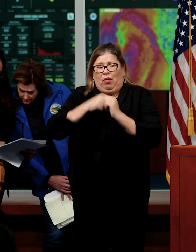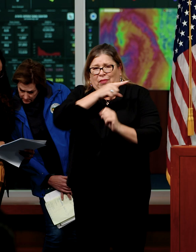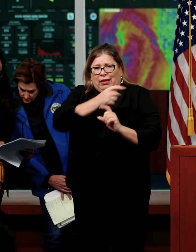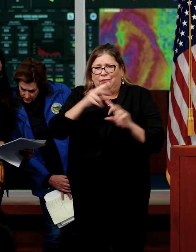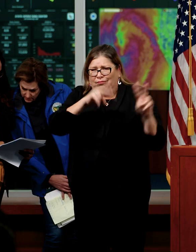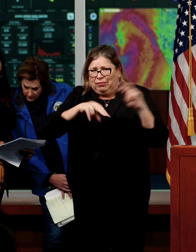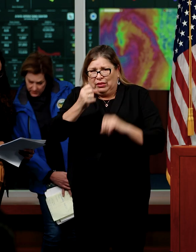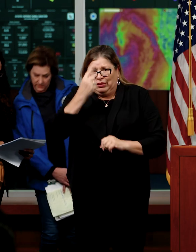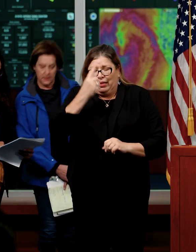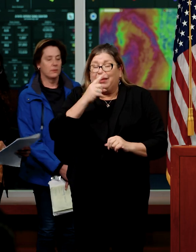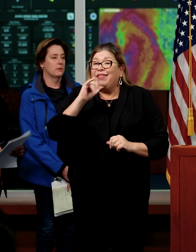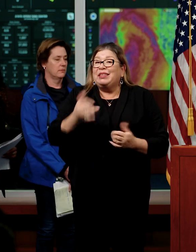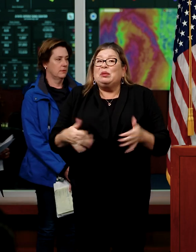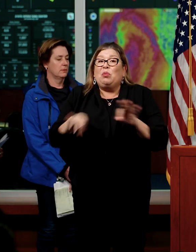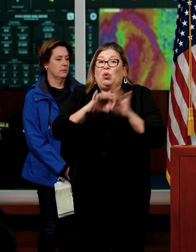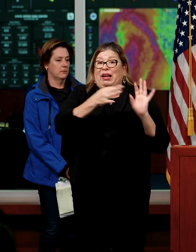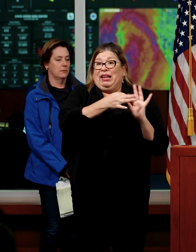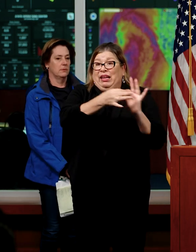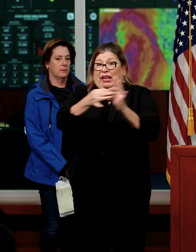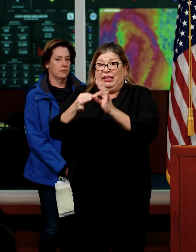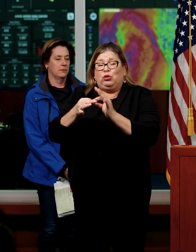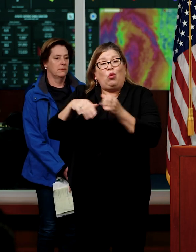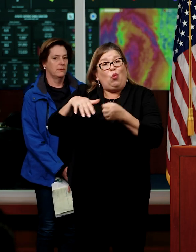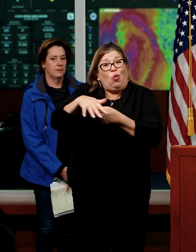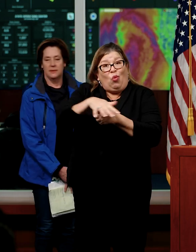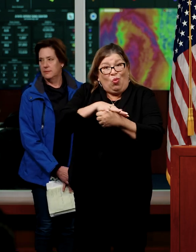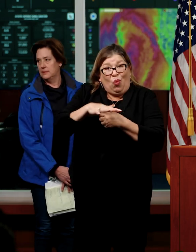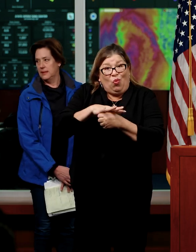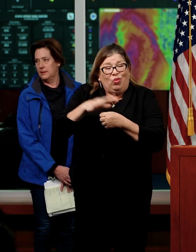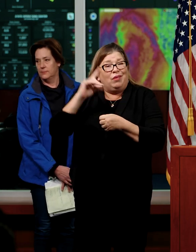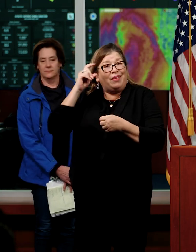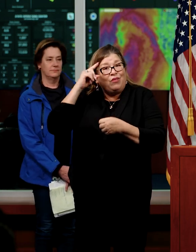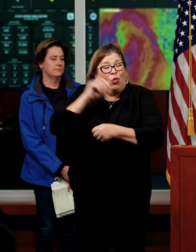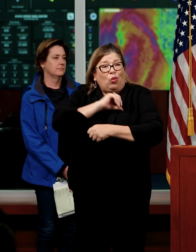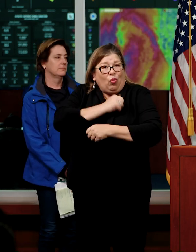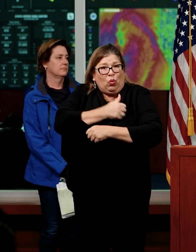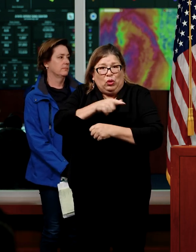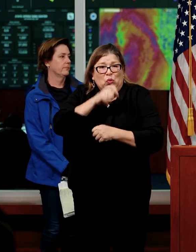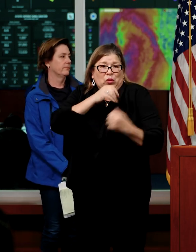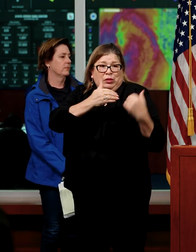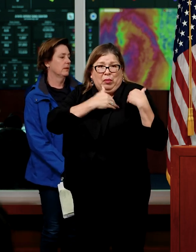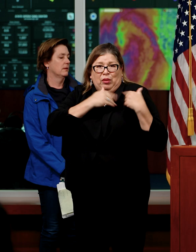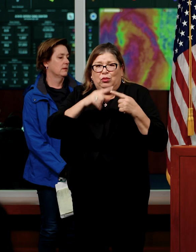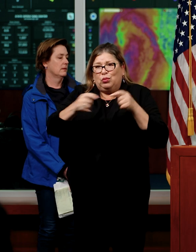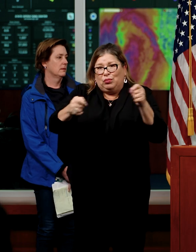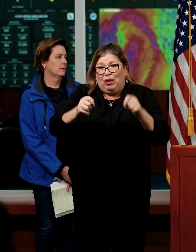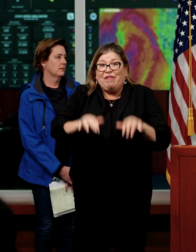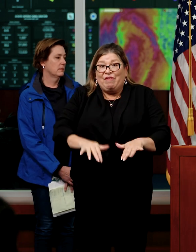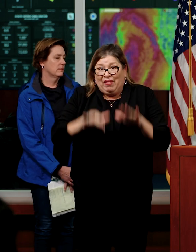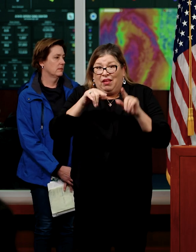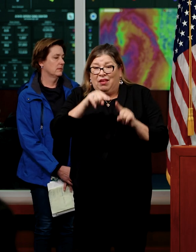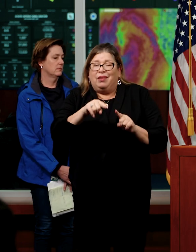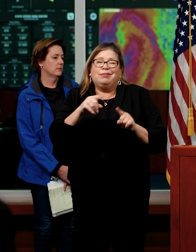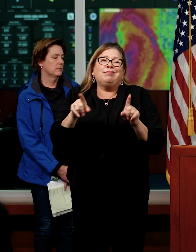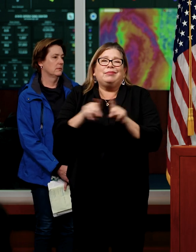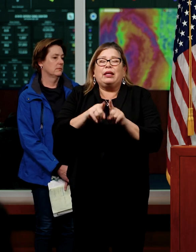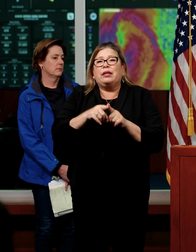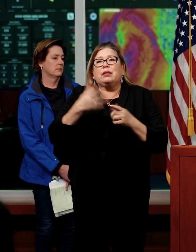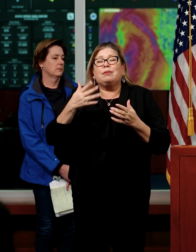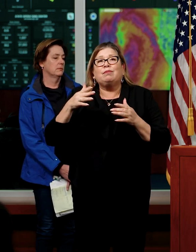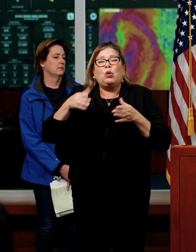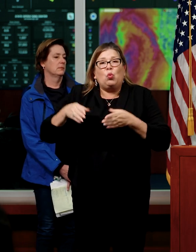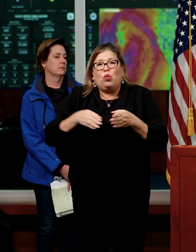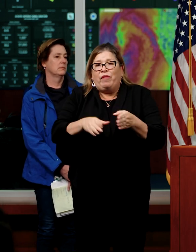connection between local authorities that in many cases and in many places are responsible for flood control infrastructure like levees.